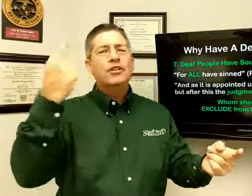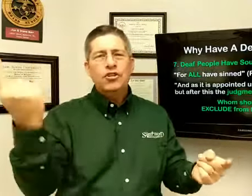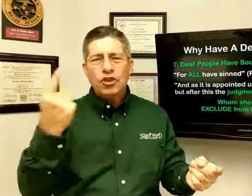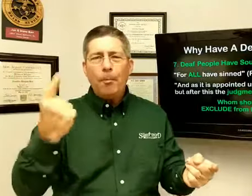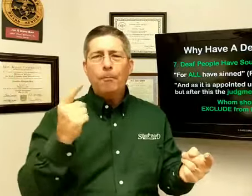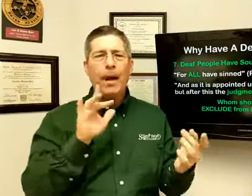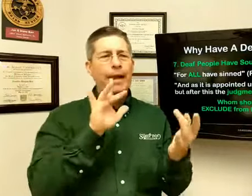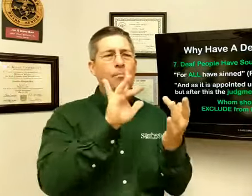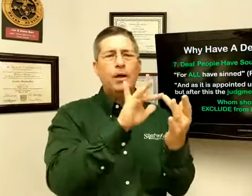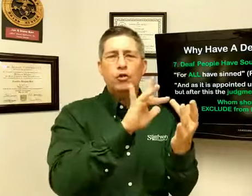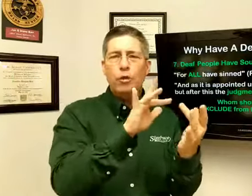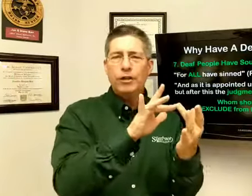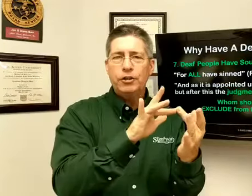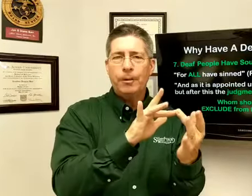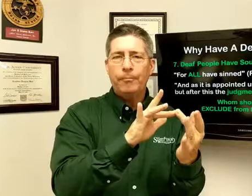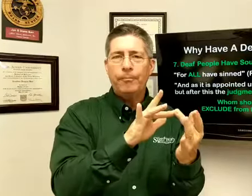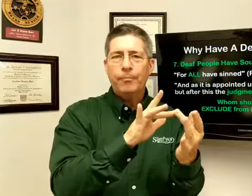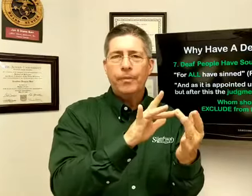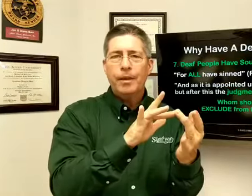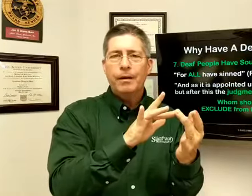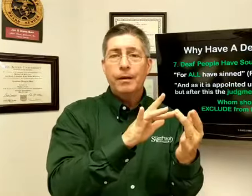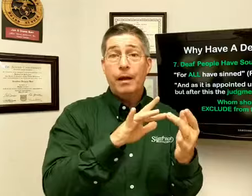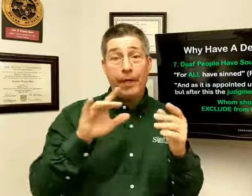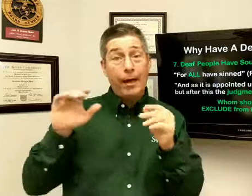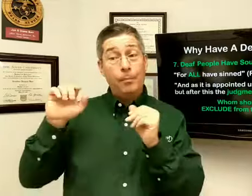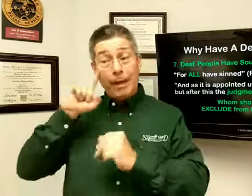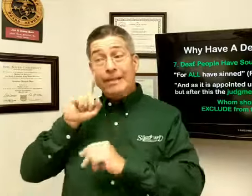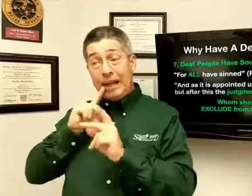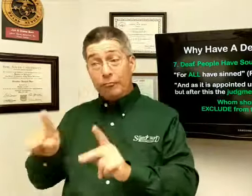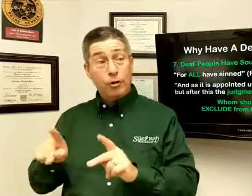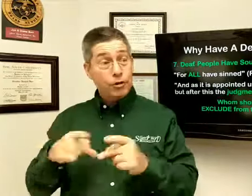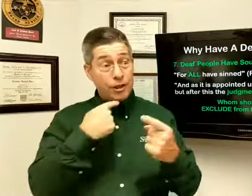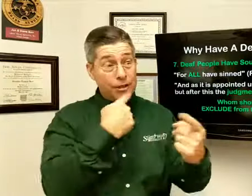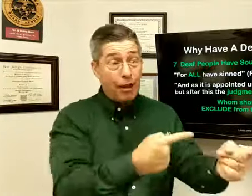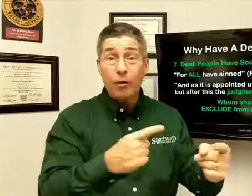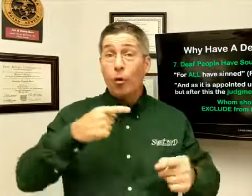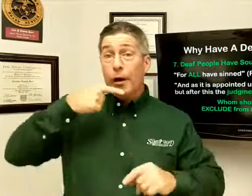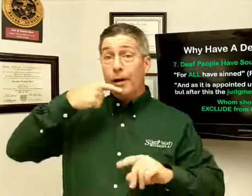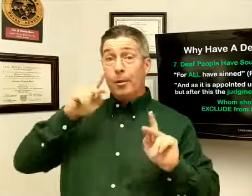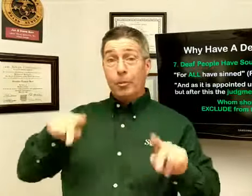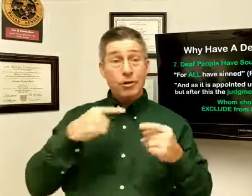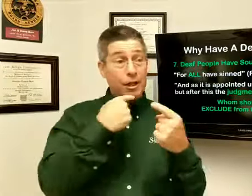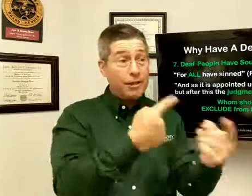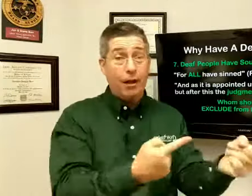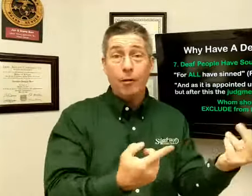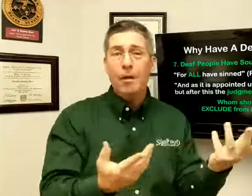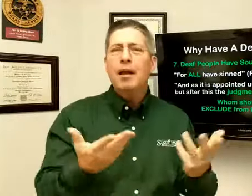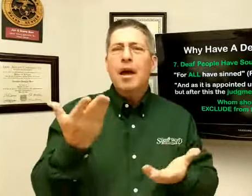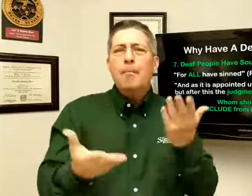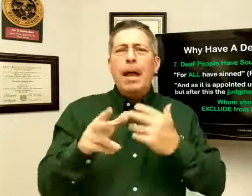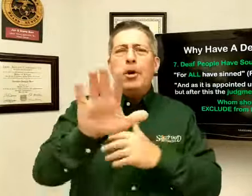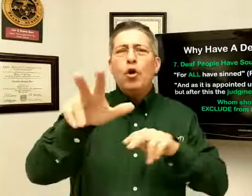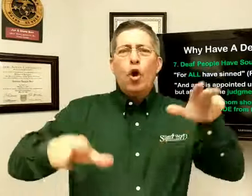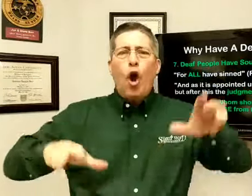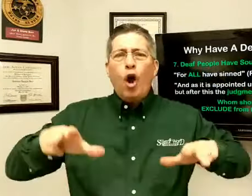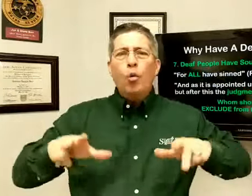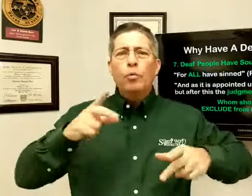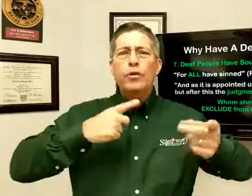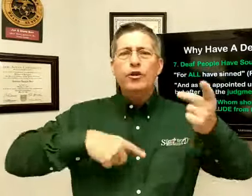Somebody must reach them. And that can be a deaf person to tell them, or a hearing person to tell them. Maybe you're awkward with your